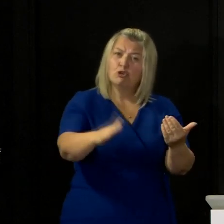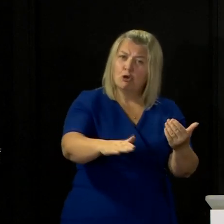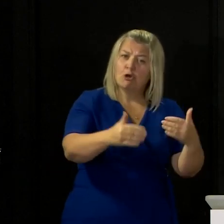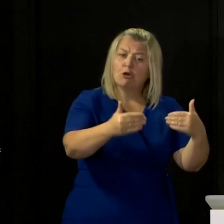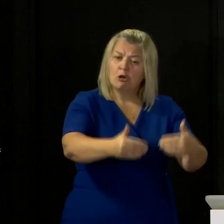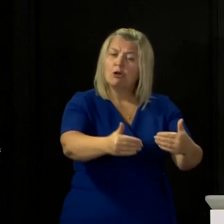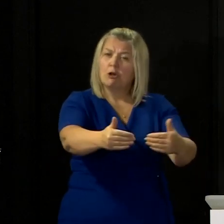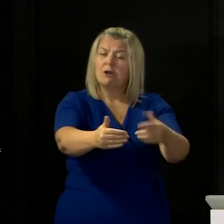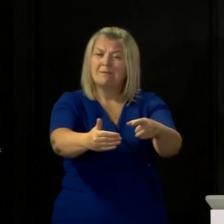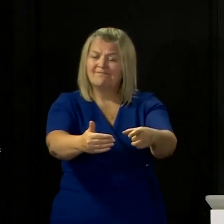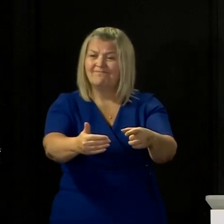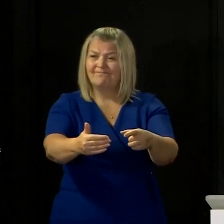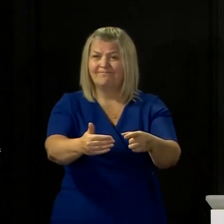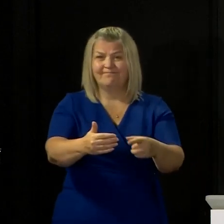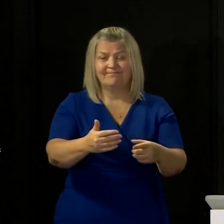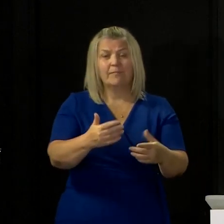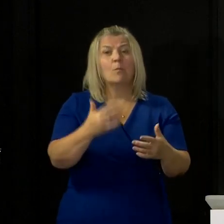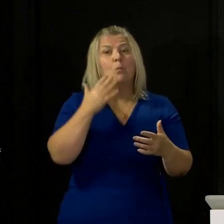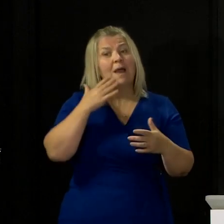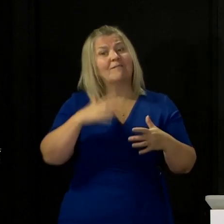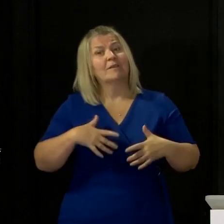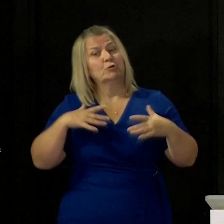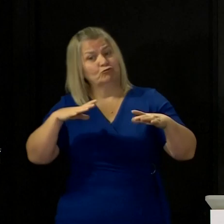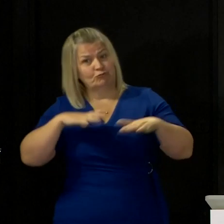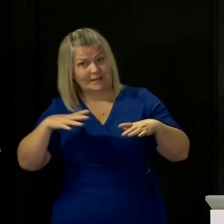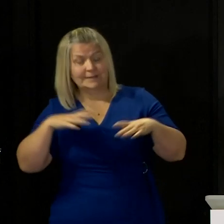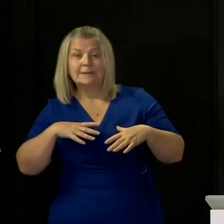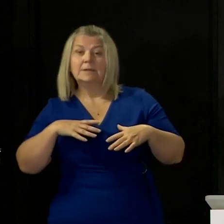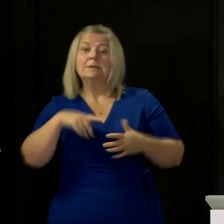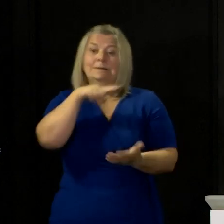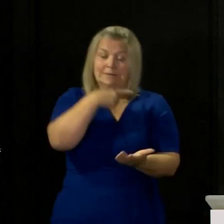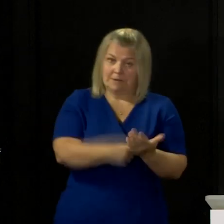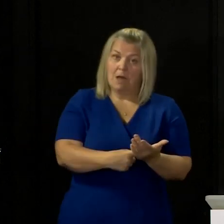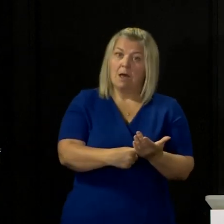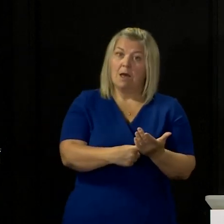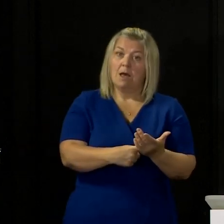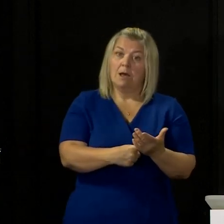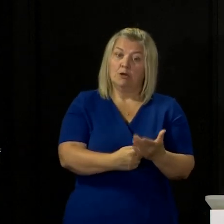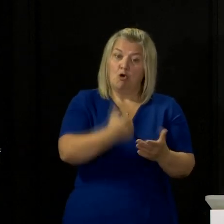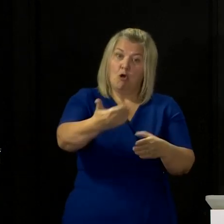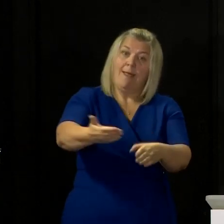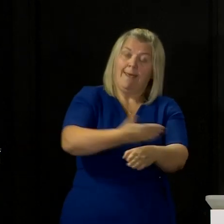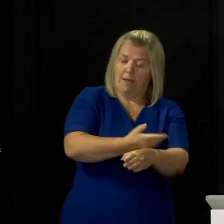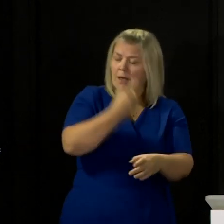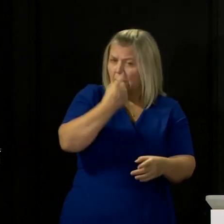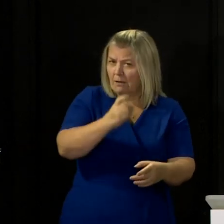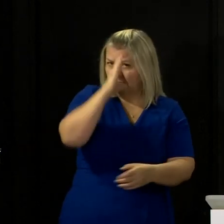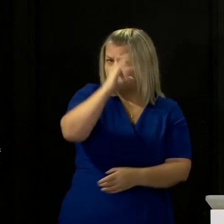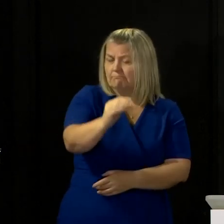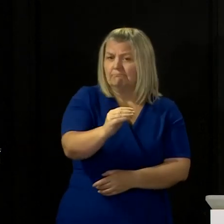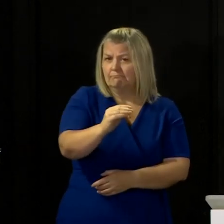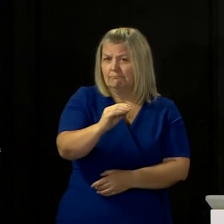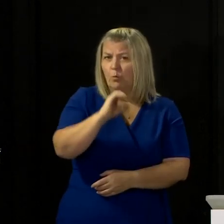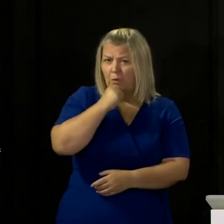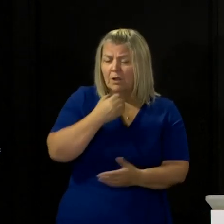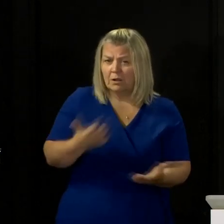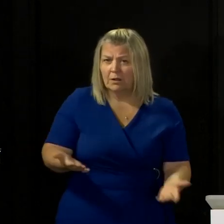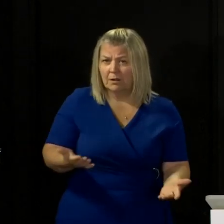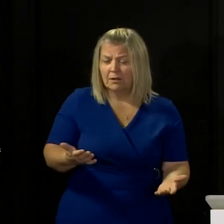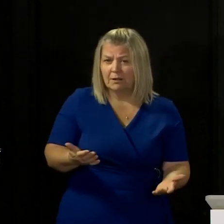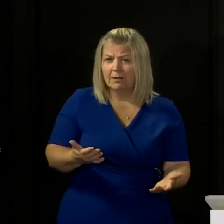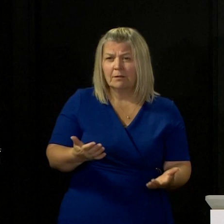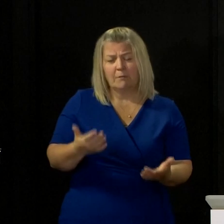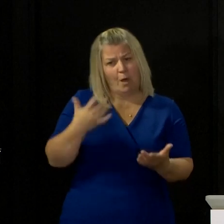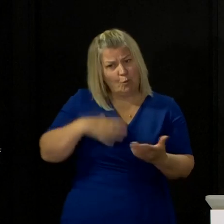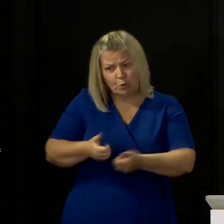for people's wellbeing, for our own sense as individuals of getting back to some normality. of course, from the point of view of trying to help a